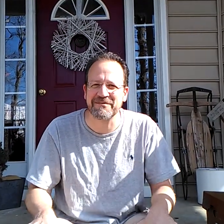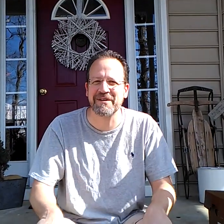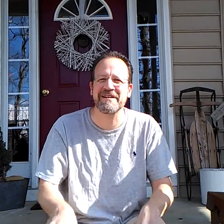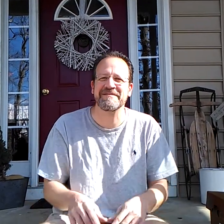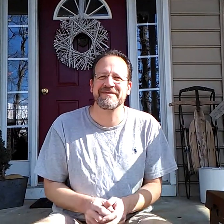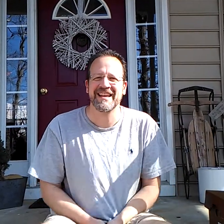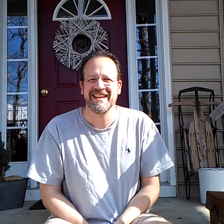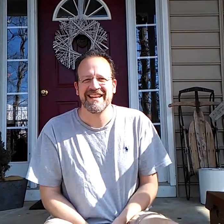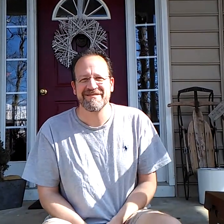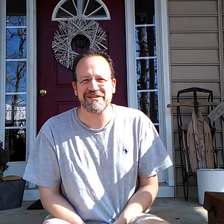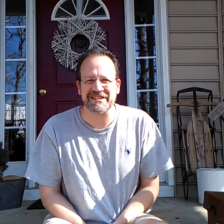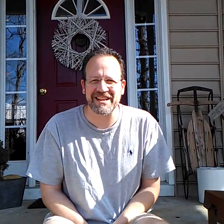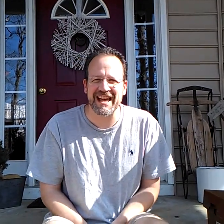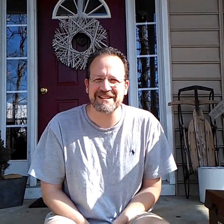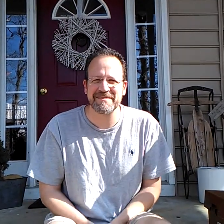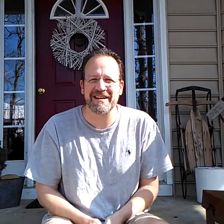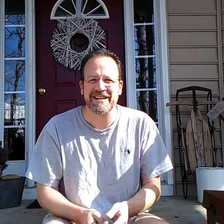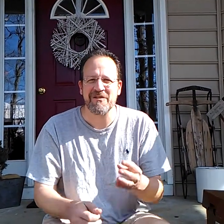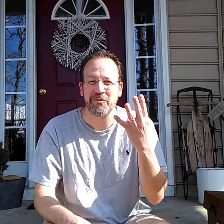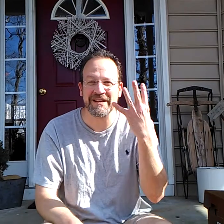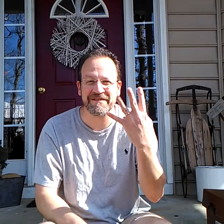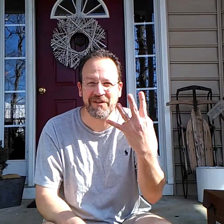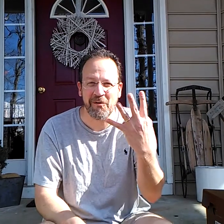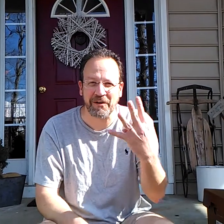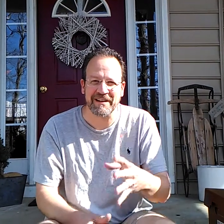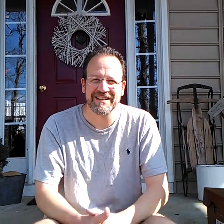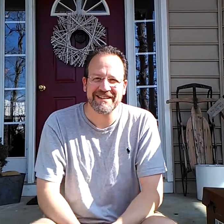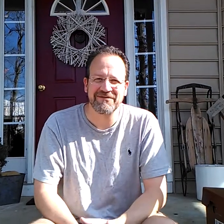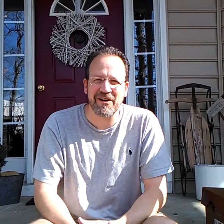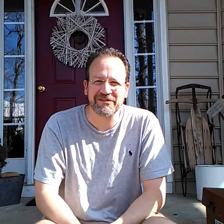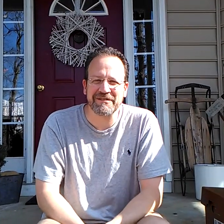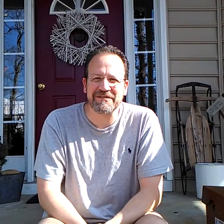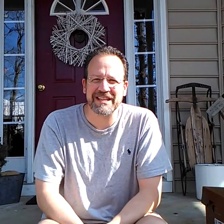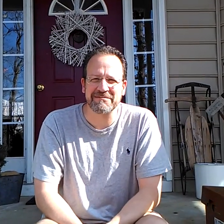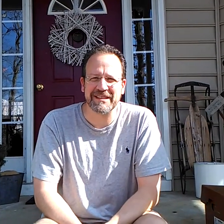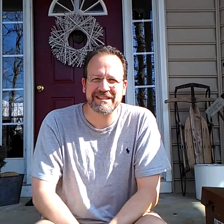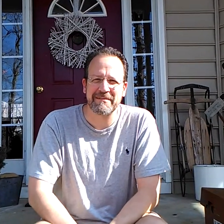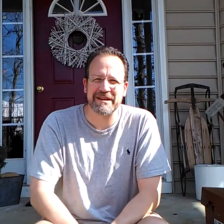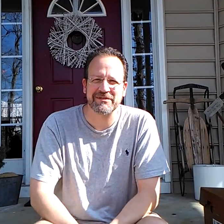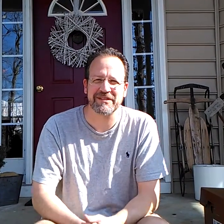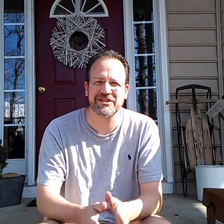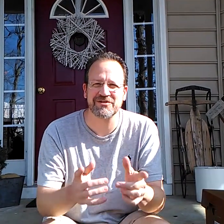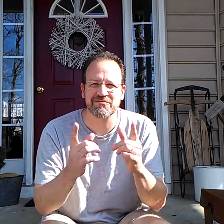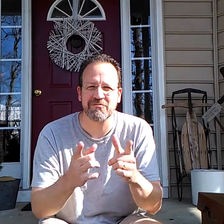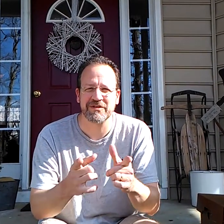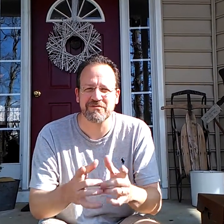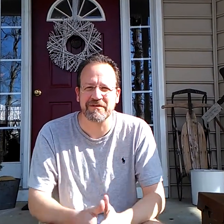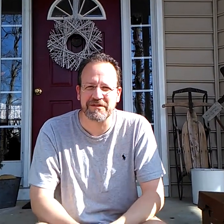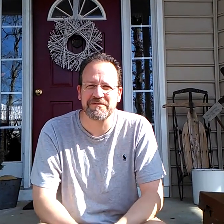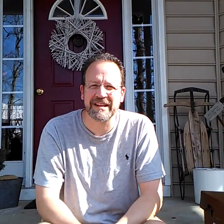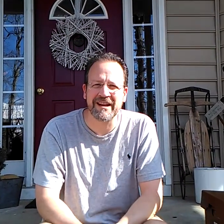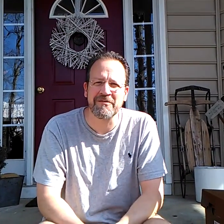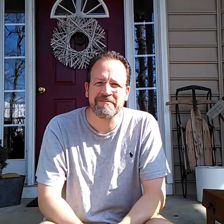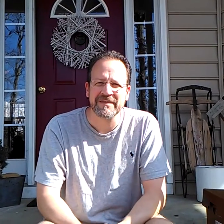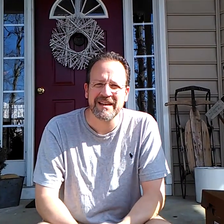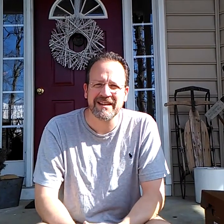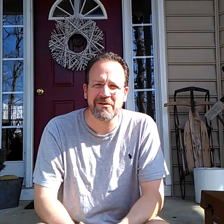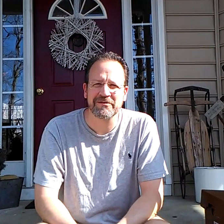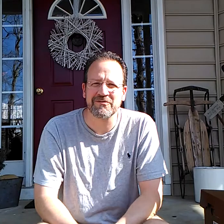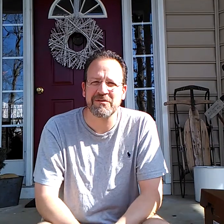February. We're excited about week four of Walk Through the New Testament that's coming up. So this is your review video going through